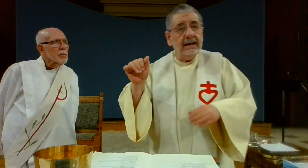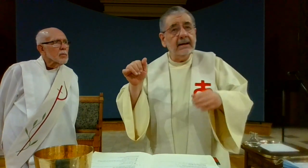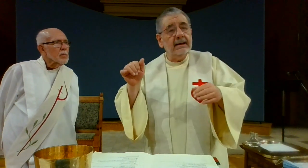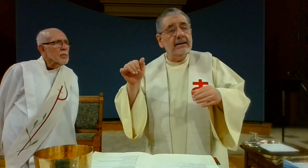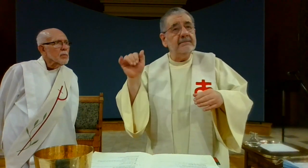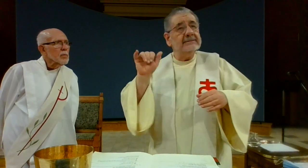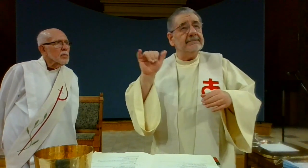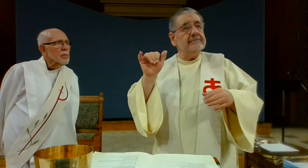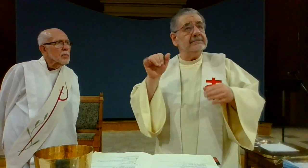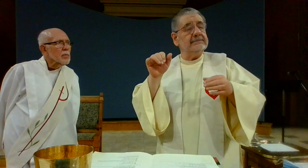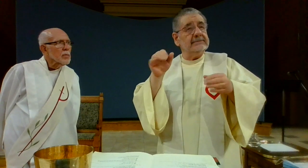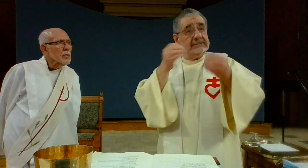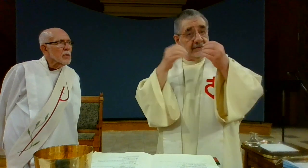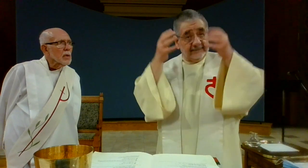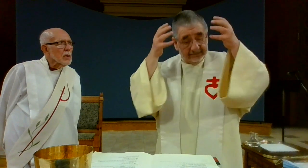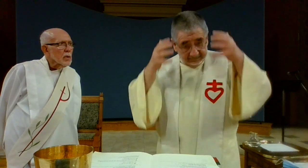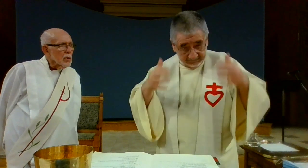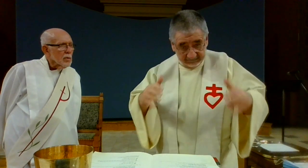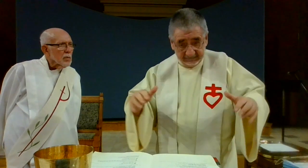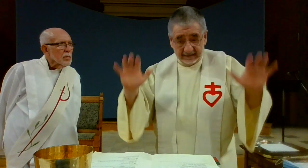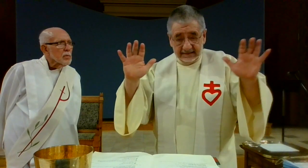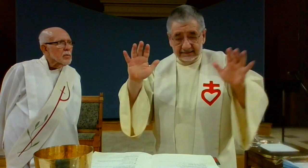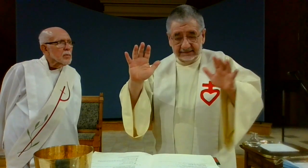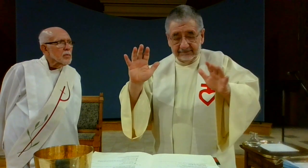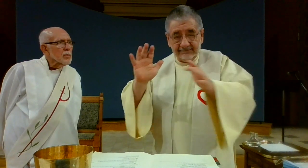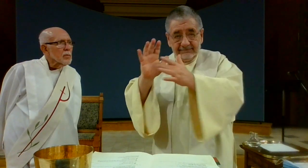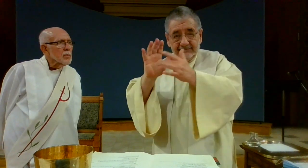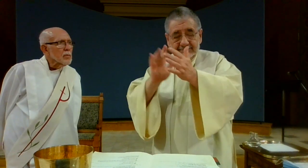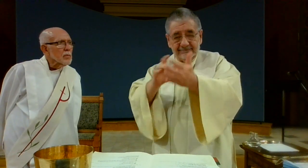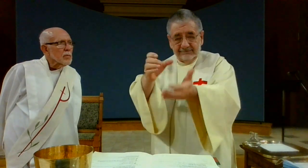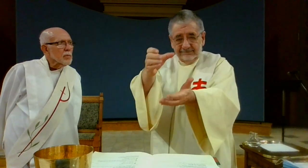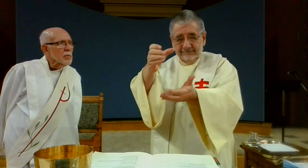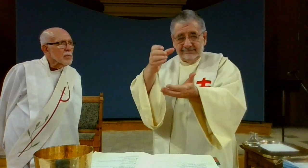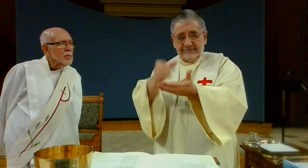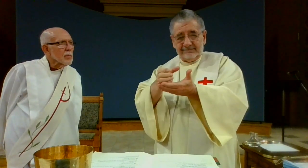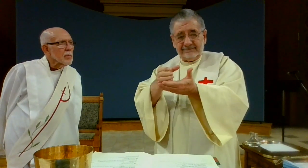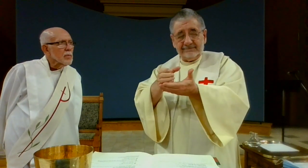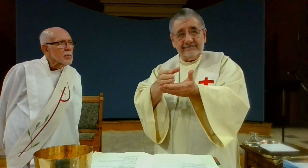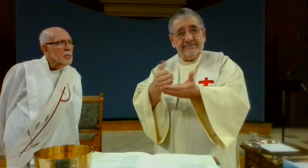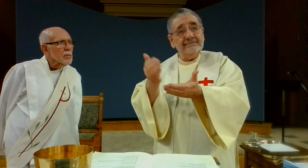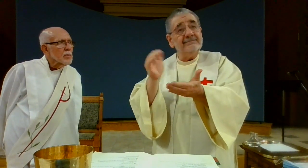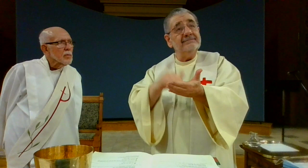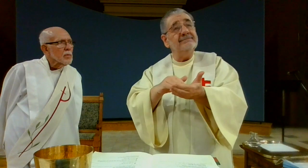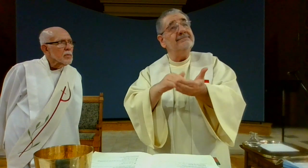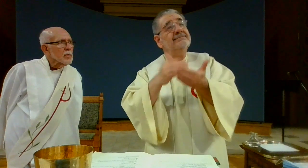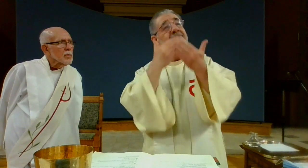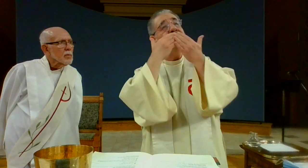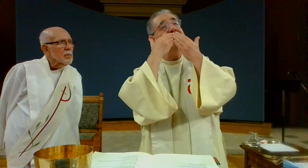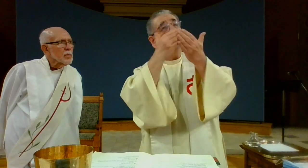in a similar way when supper had ended he took the chalice and once more giving